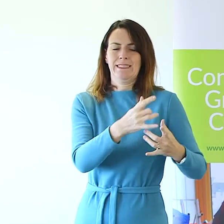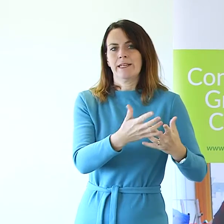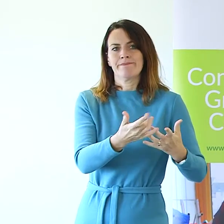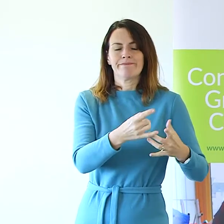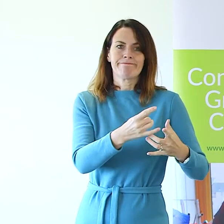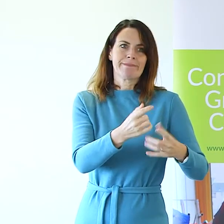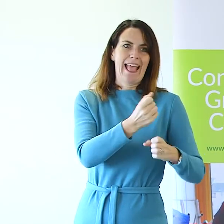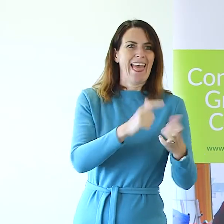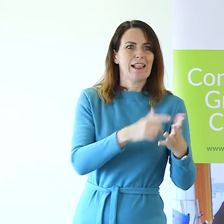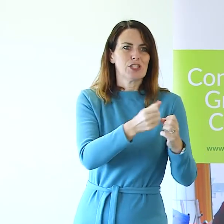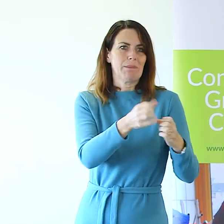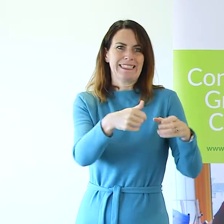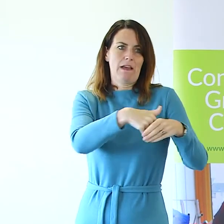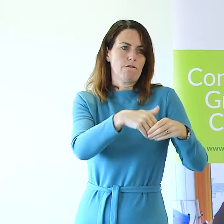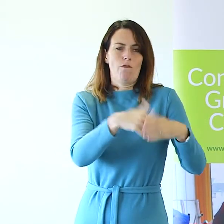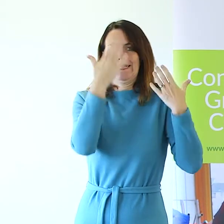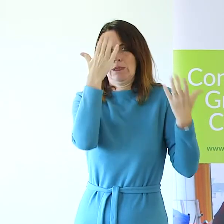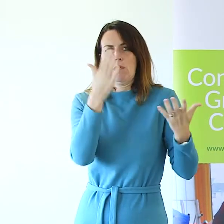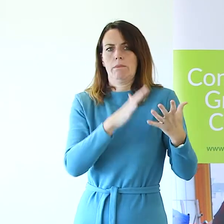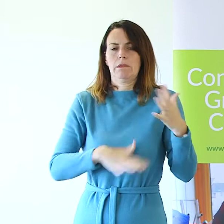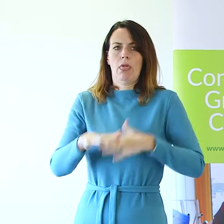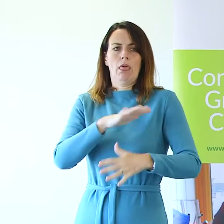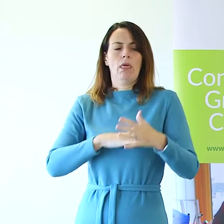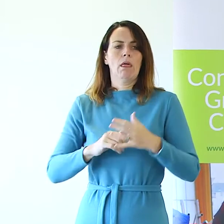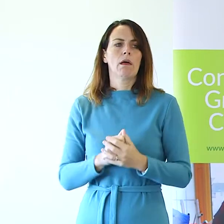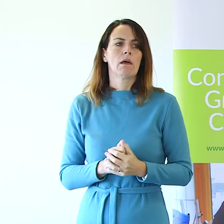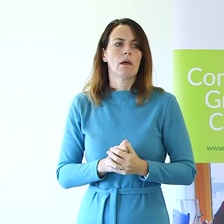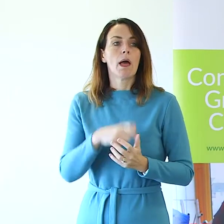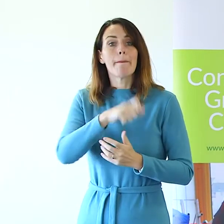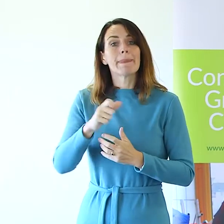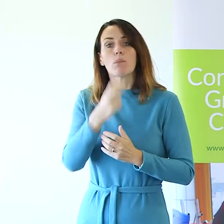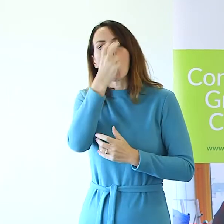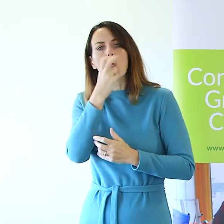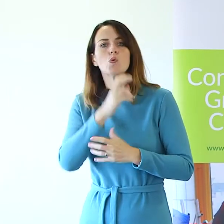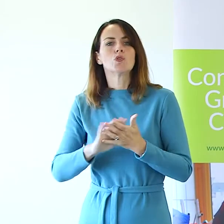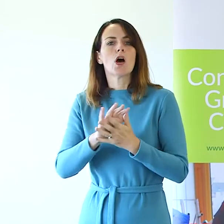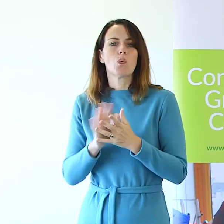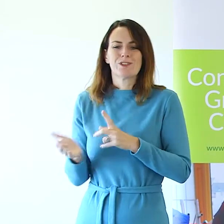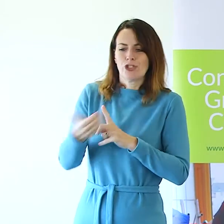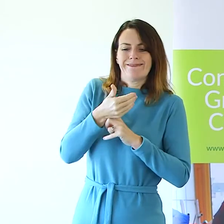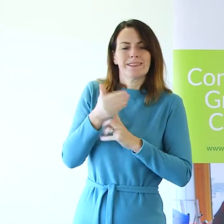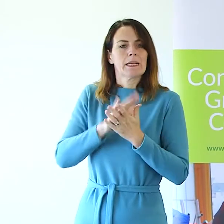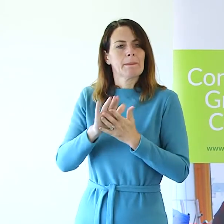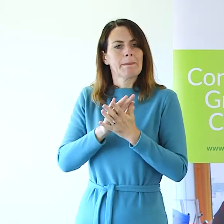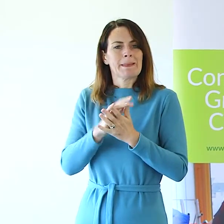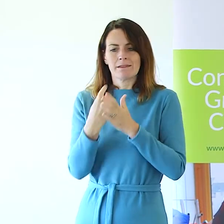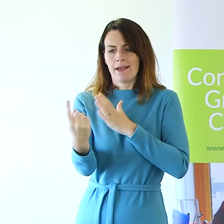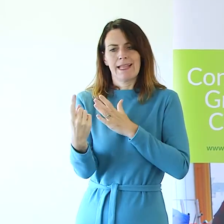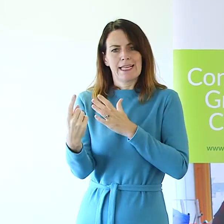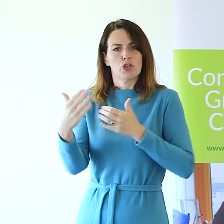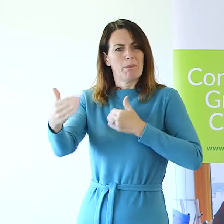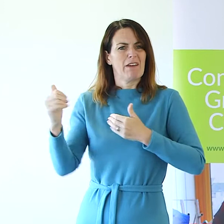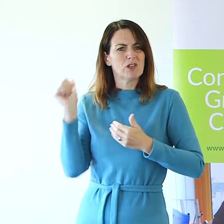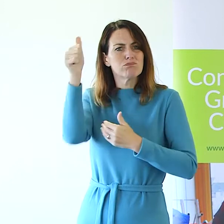Those aged 65 and over were most likely to be shielding which meant longer isolation periods. In Milton Keynes,